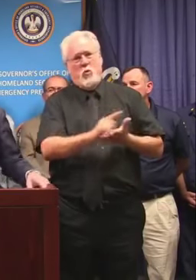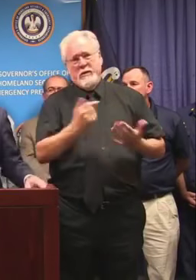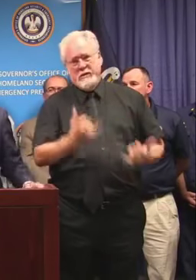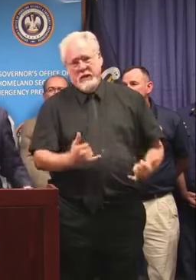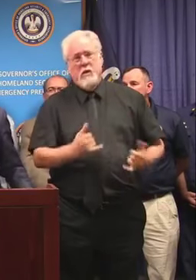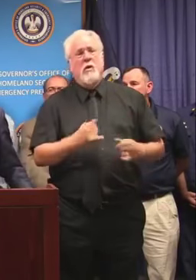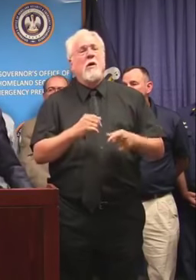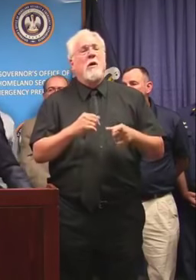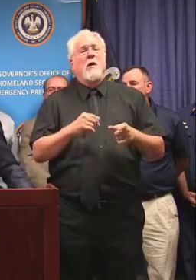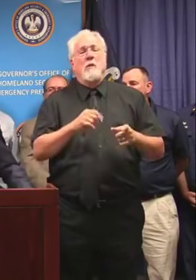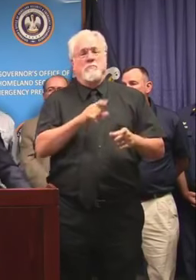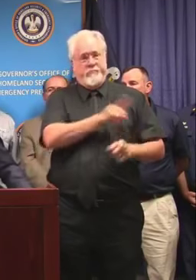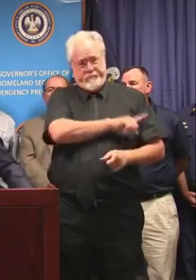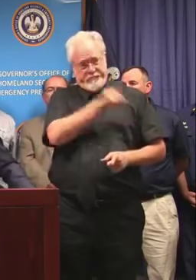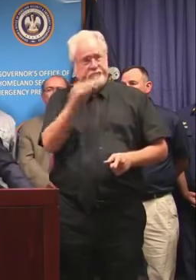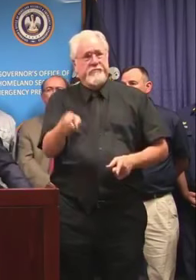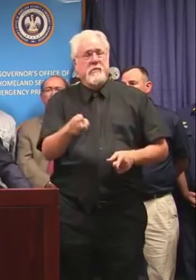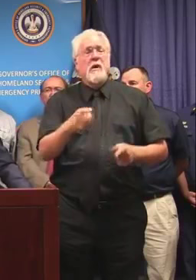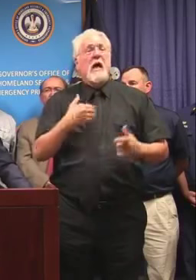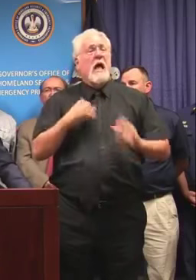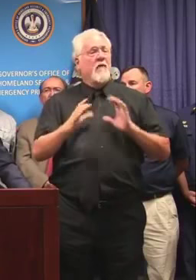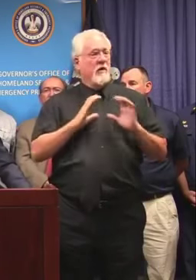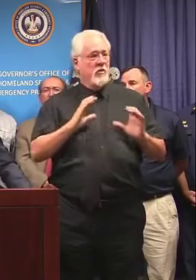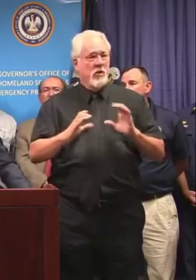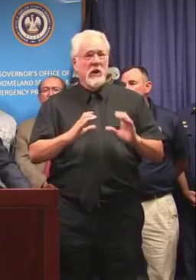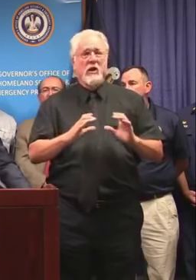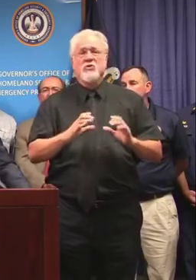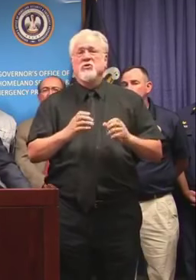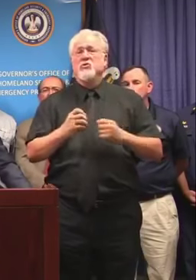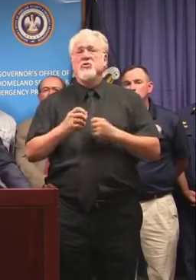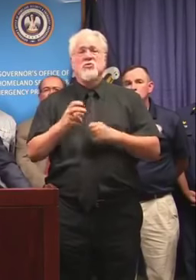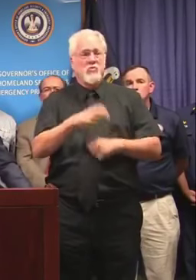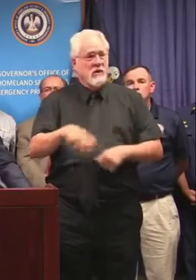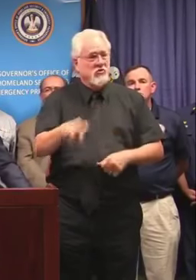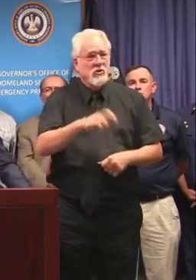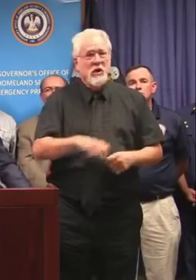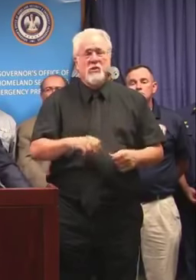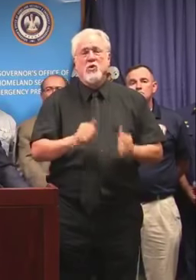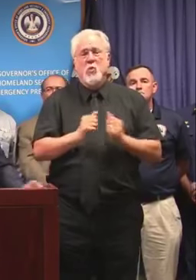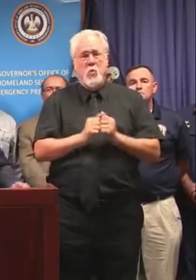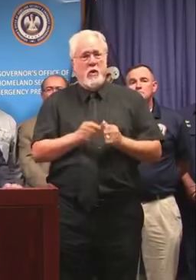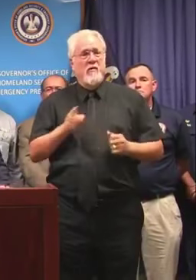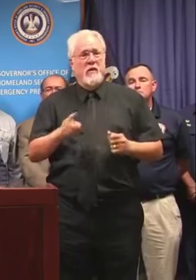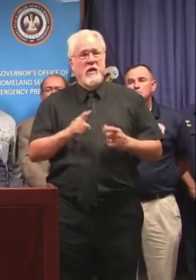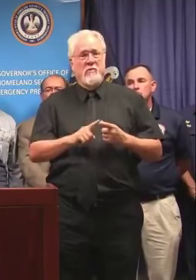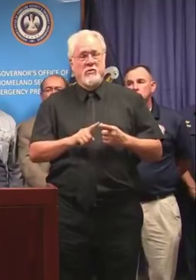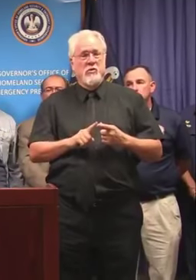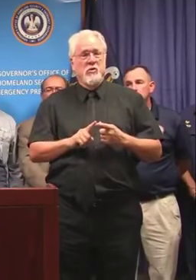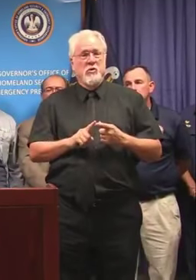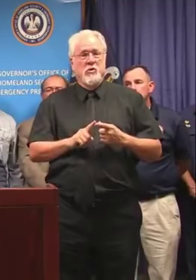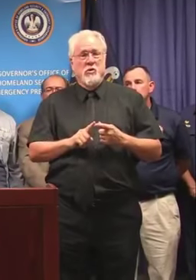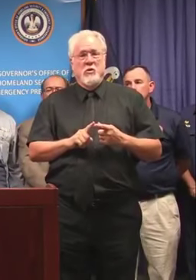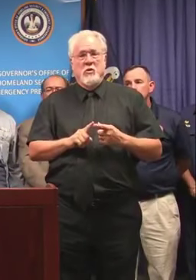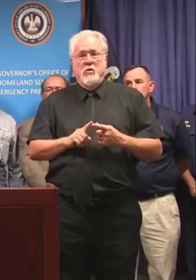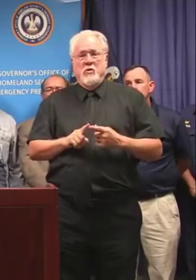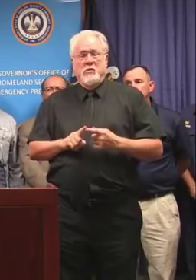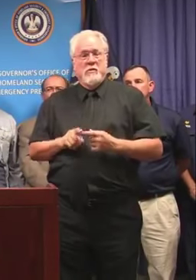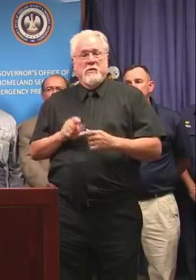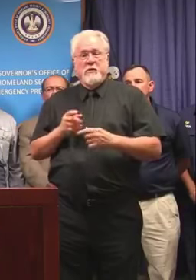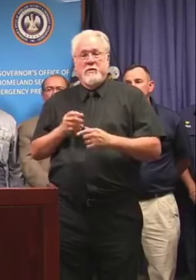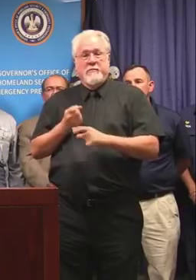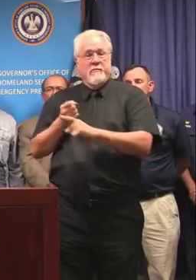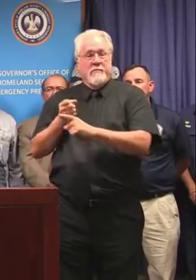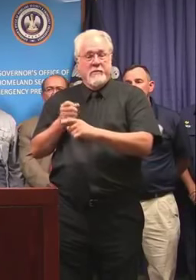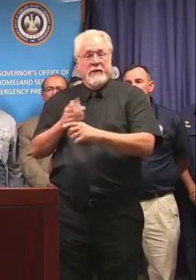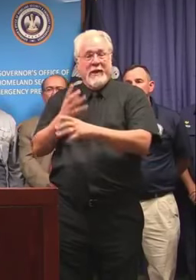are in place. They have communications and transportation with them to get their eyes on pumps as they're running and to